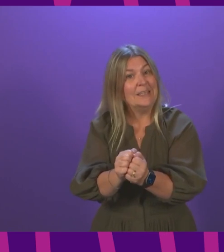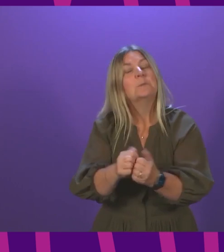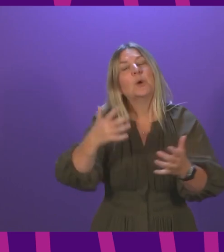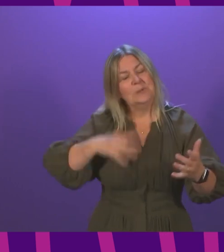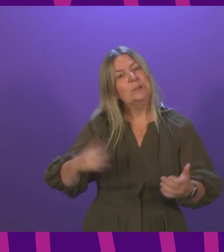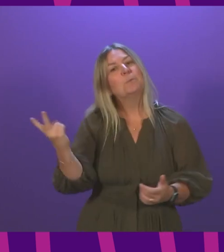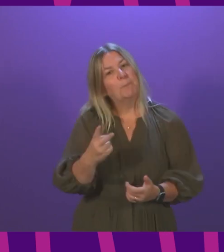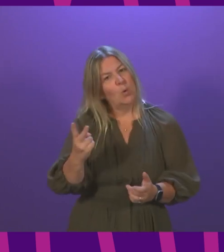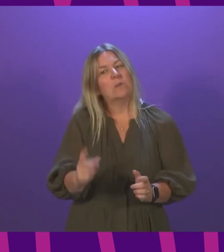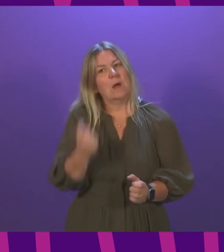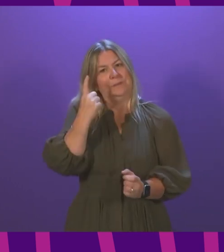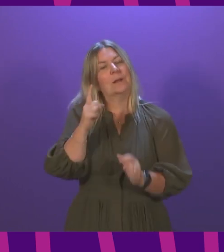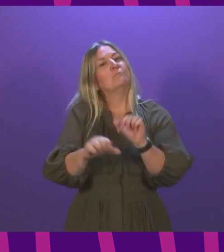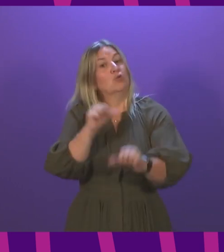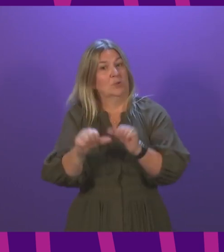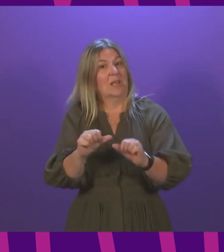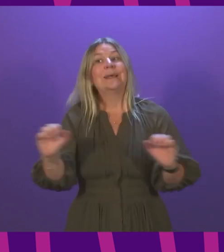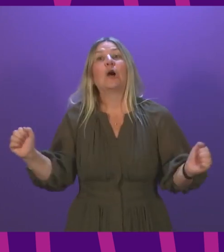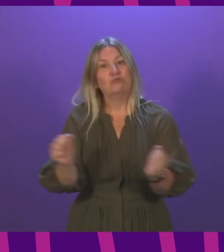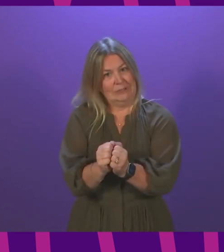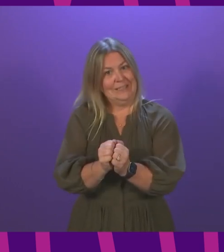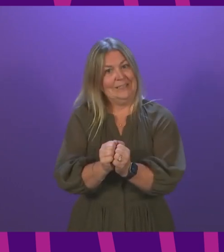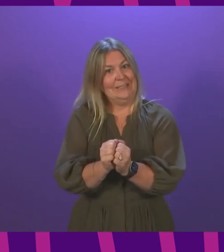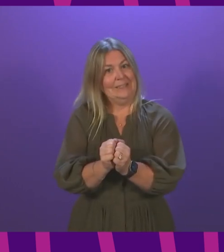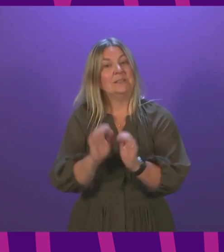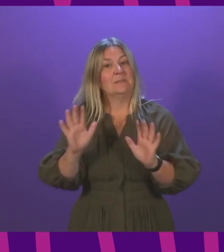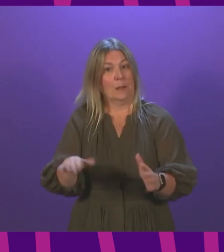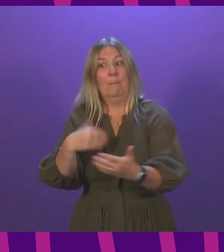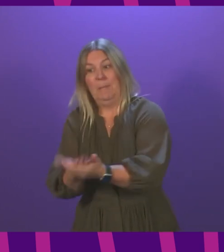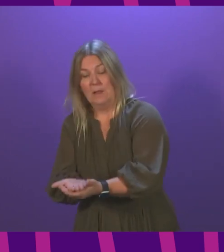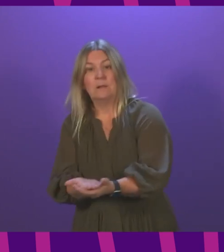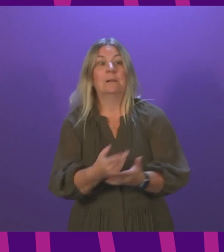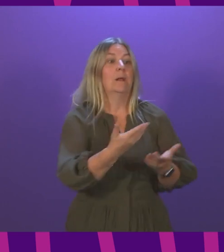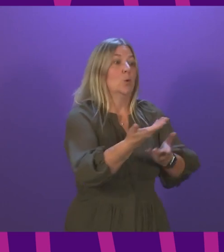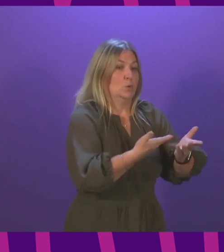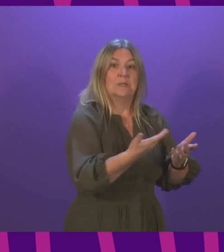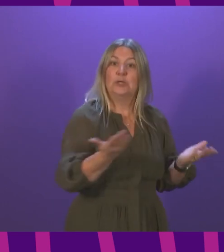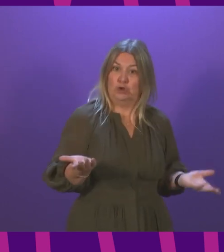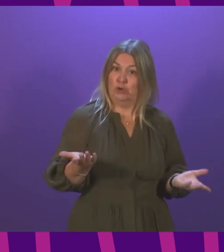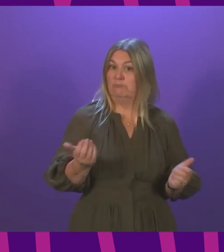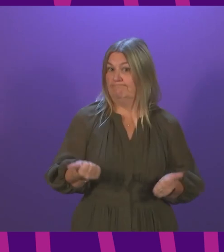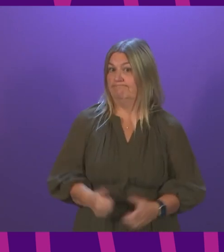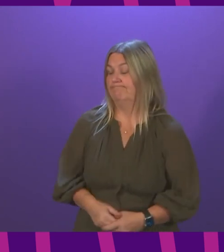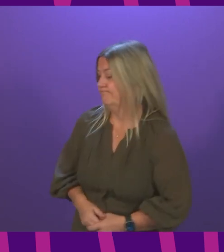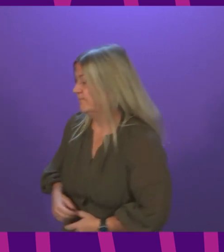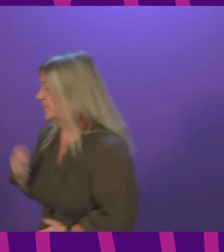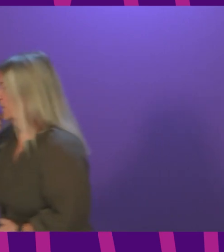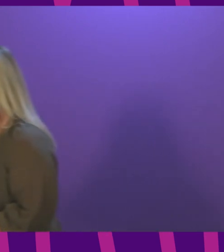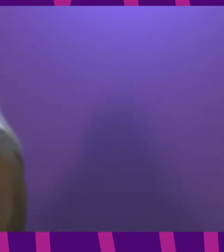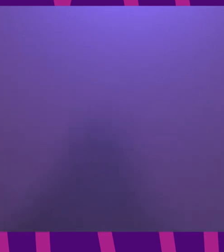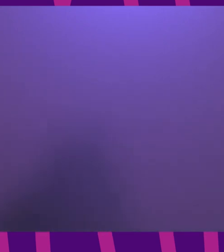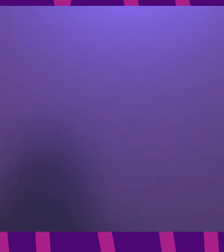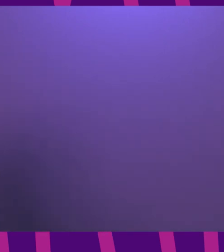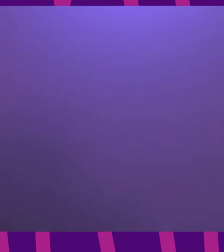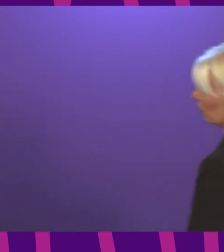the processes that we have to go through in order, hopefully, in the interests of people across the country, that we can get there. Douglas Ross. Douglas And